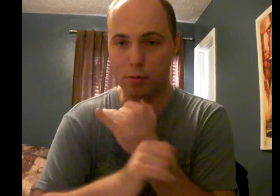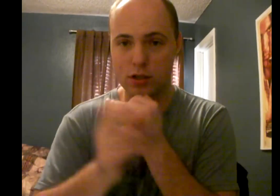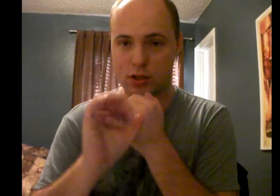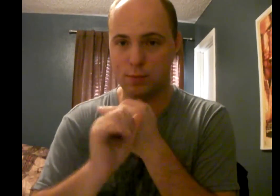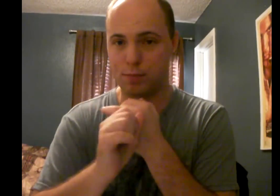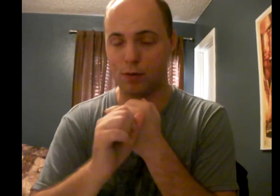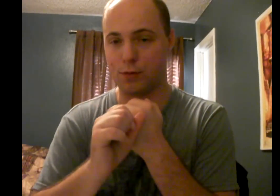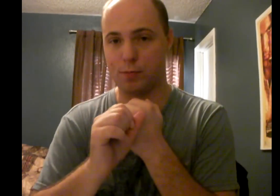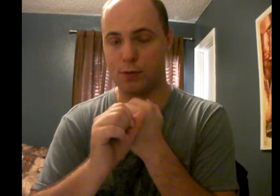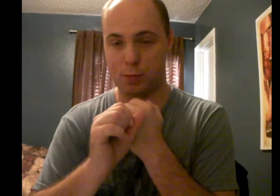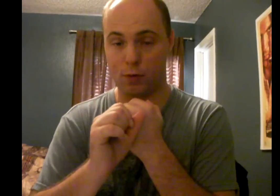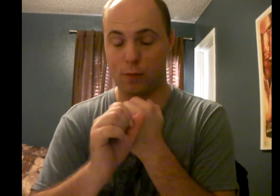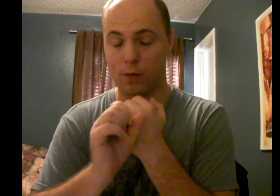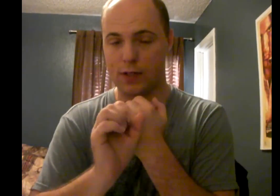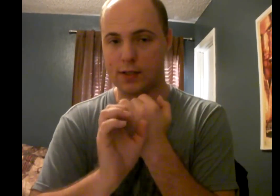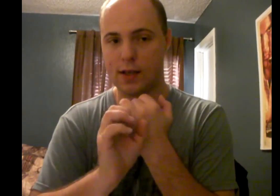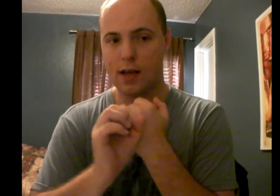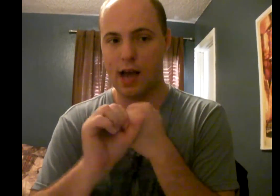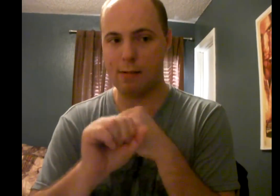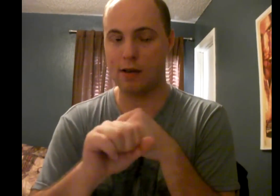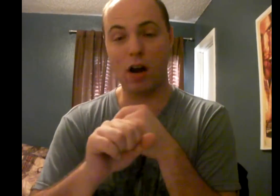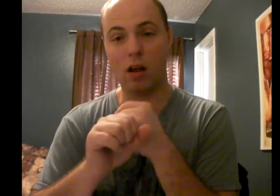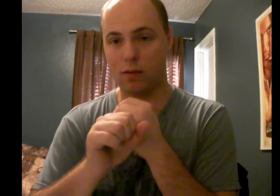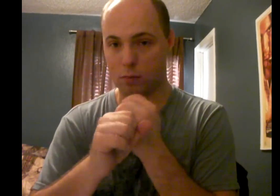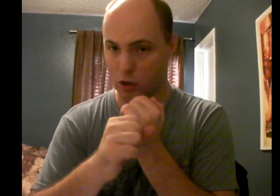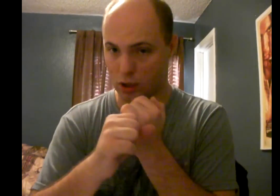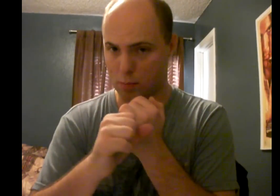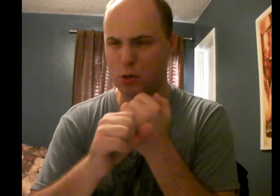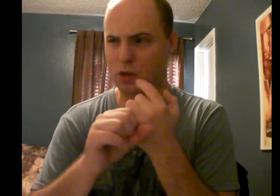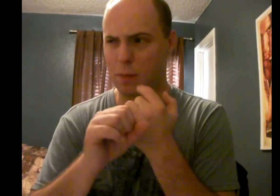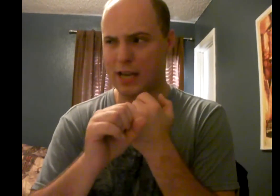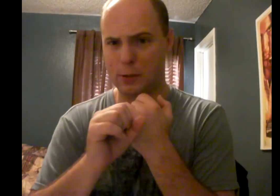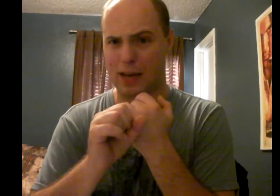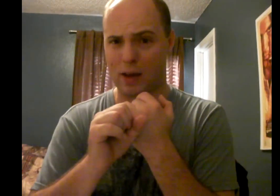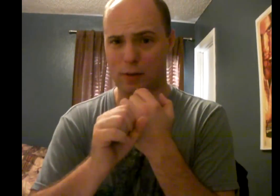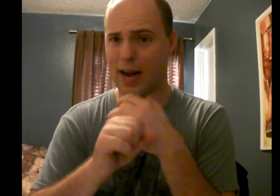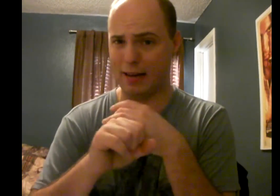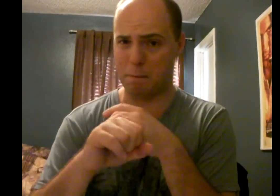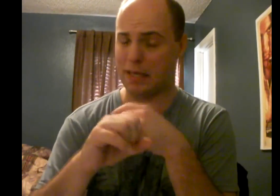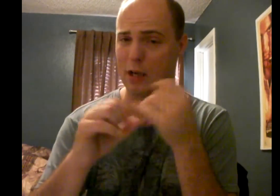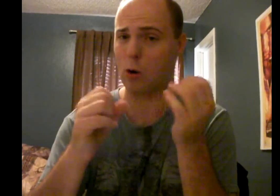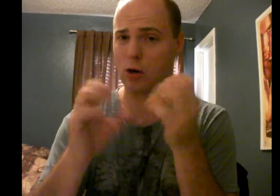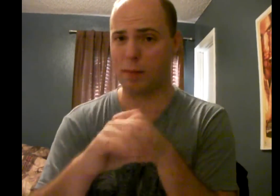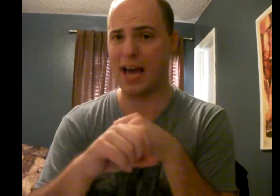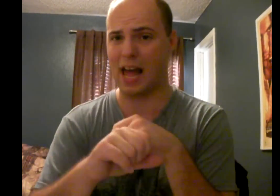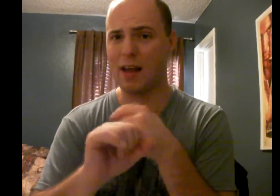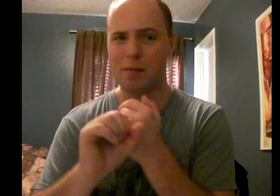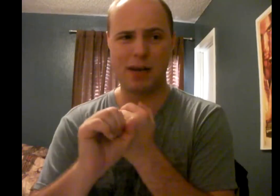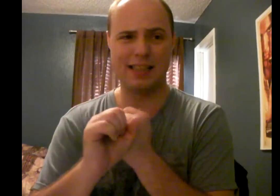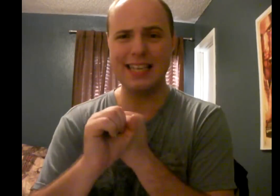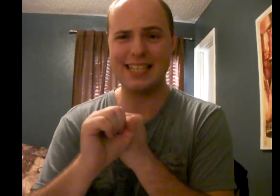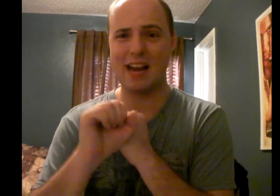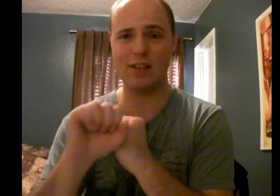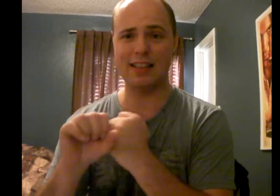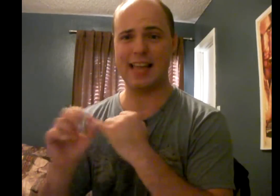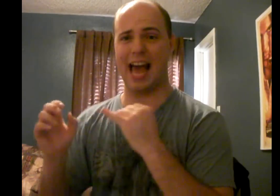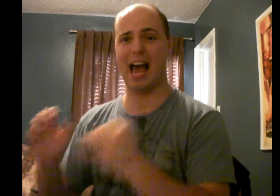Mel Brooks' spoof movies, I mean, not all of them were good. Most of them, actually, I thought were kind of mediocre to bad. But at least everything that